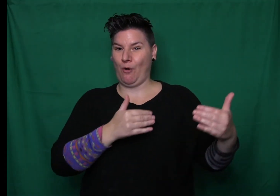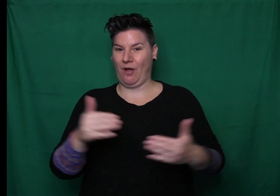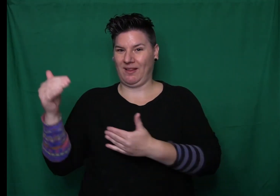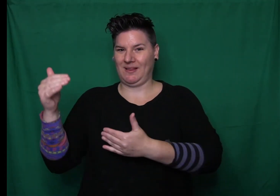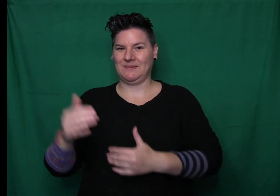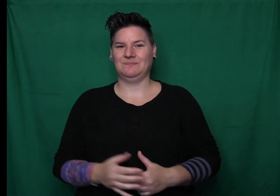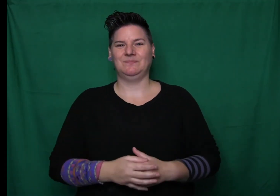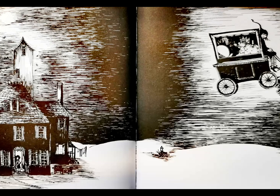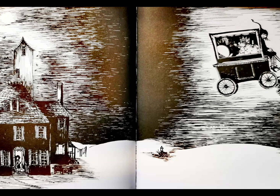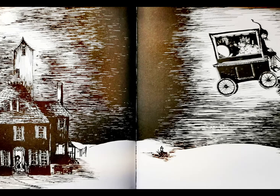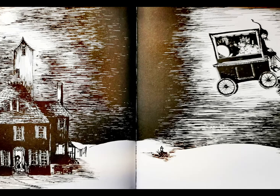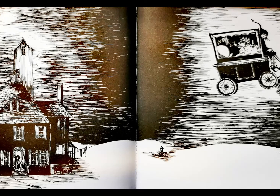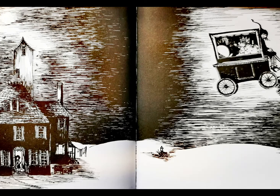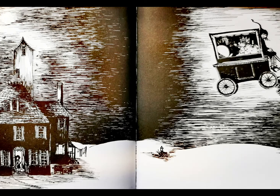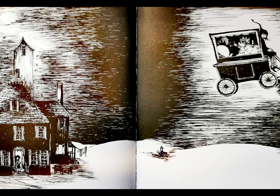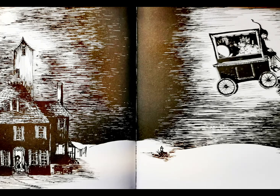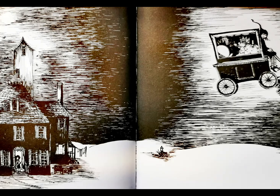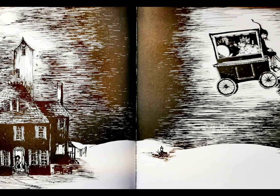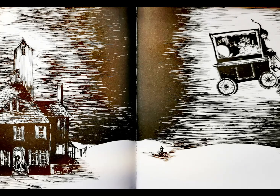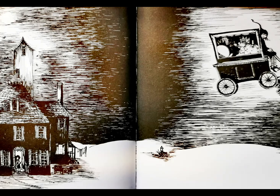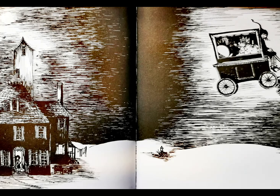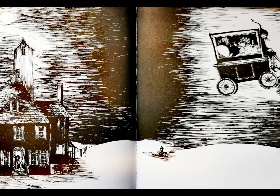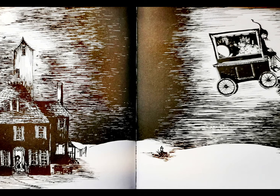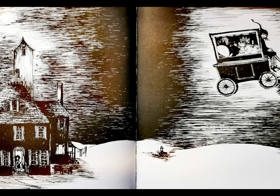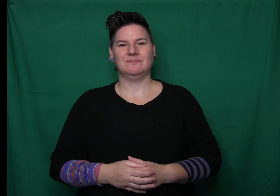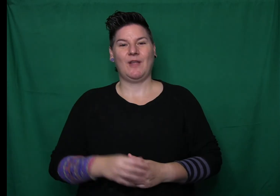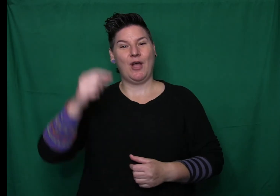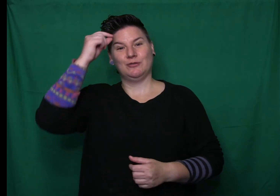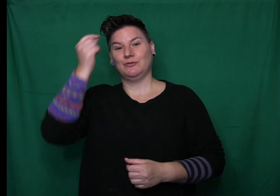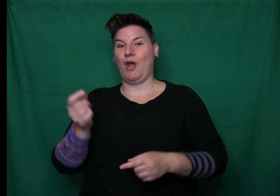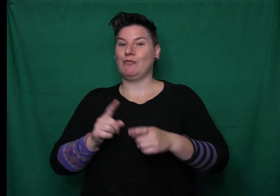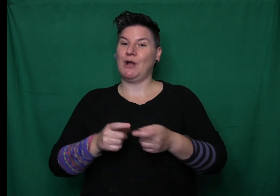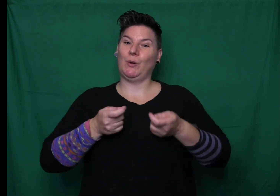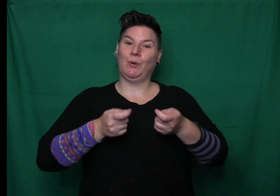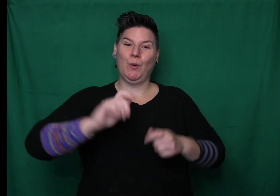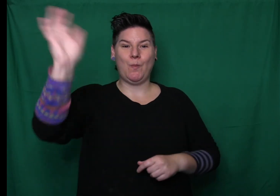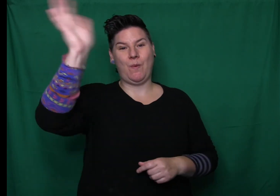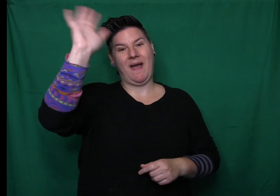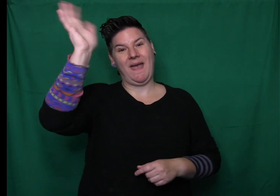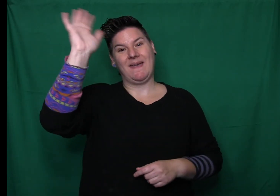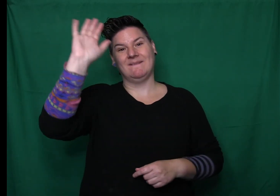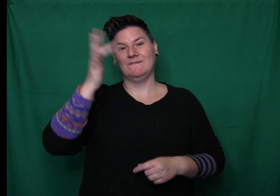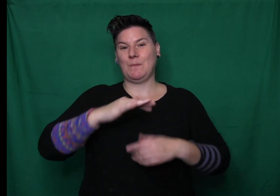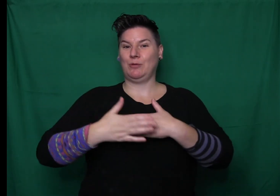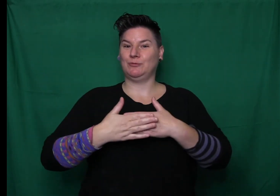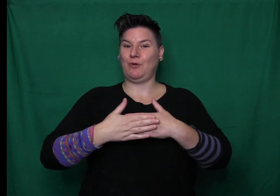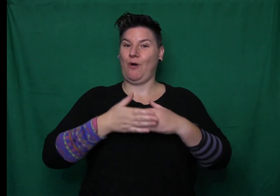Dory climbed all the way up the stairs and Gink went with her. In a few minutes, she was sound asleep under the covers.